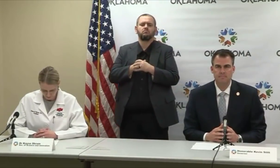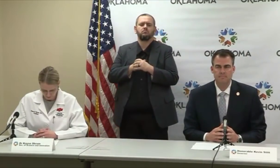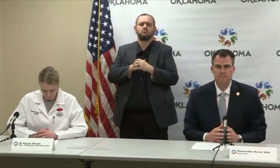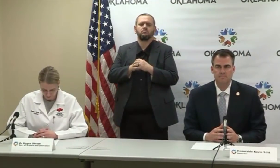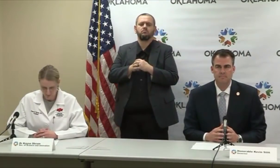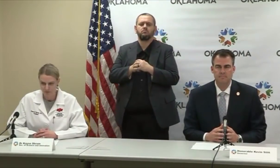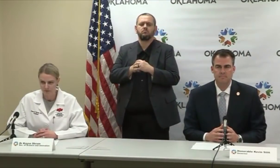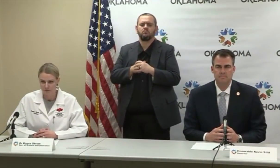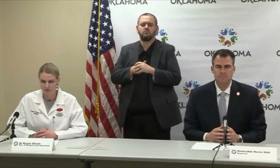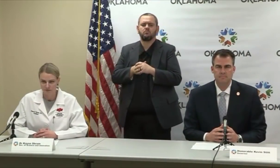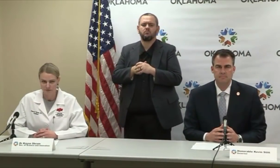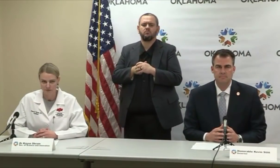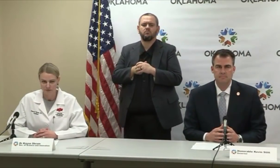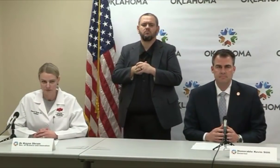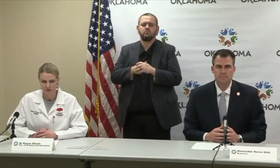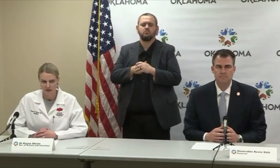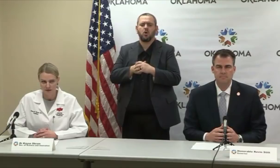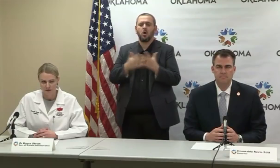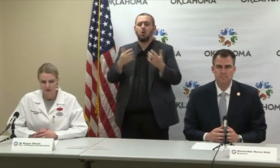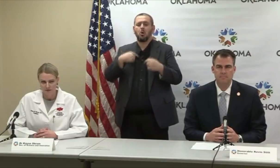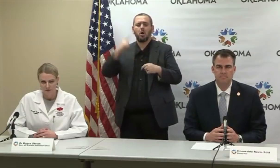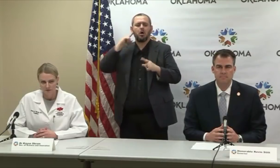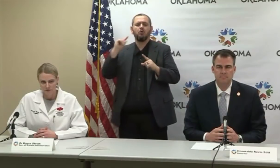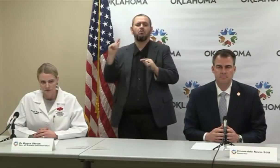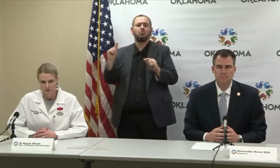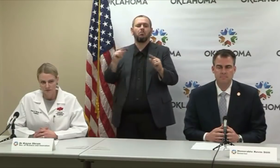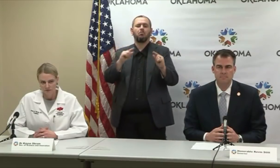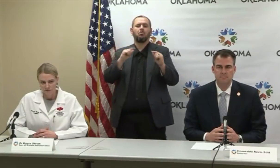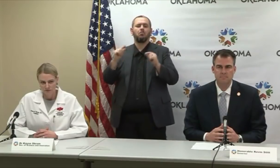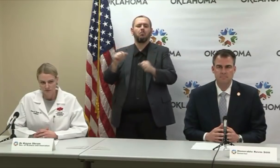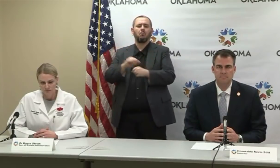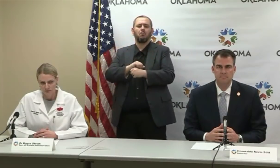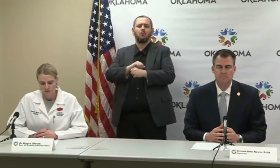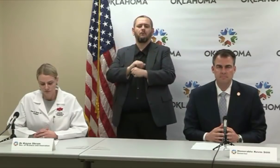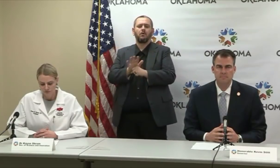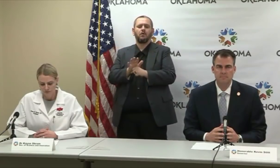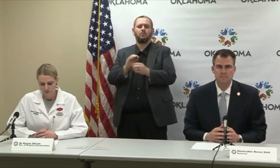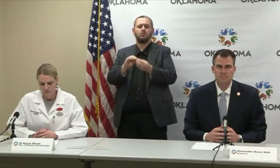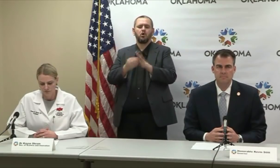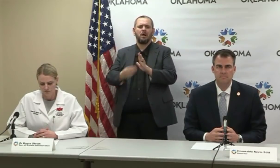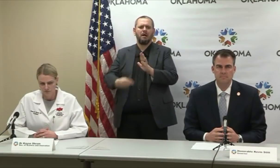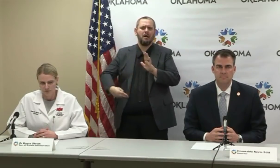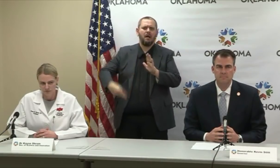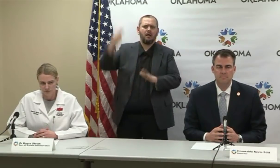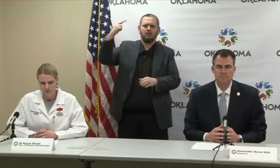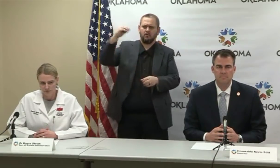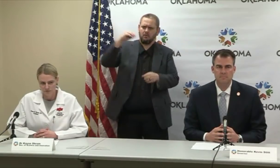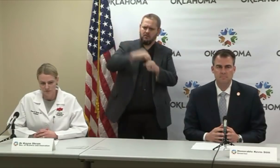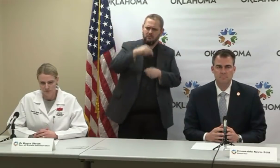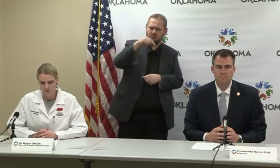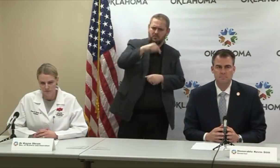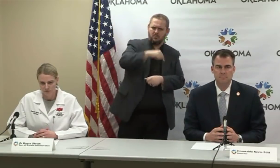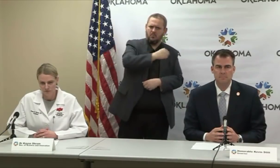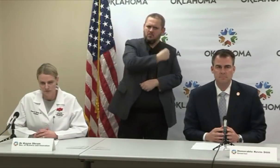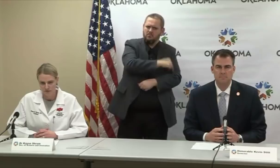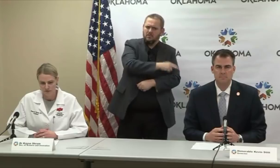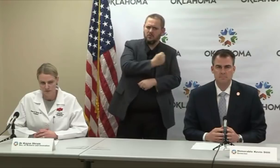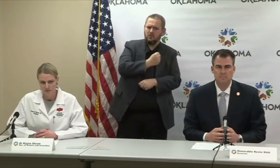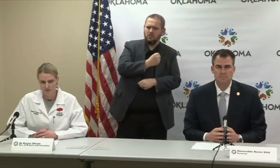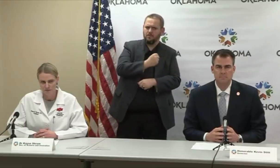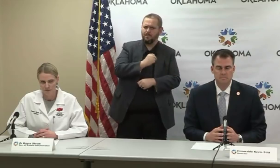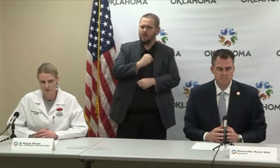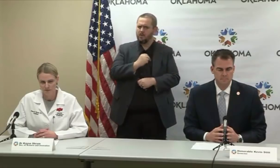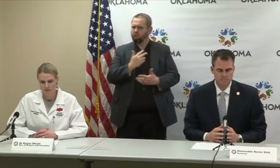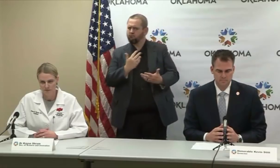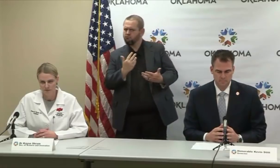with a COV ID than the numbers, at least by the state health department, reflect, possibly because they're reserving tests.